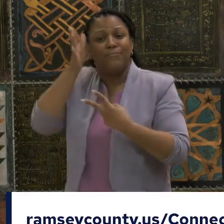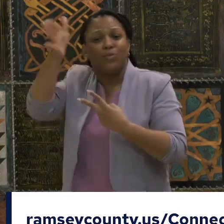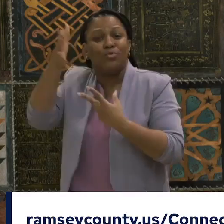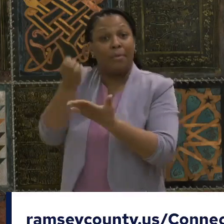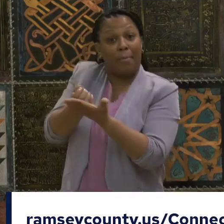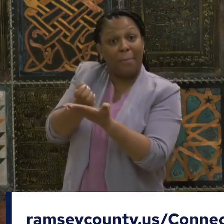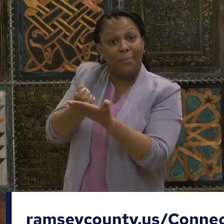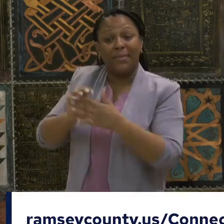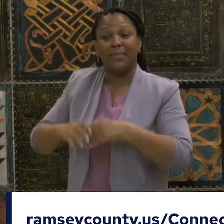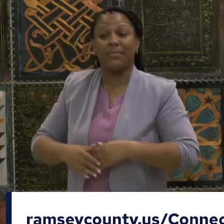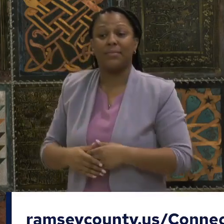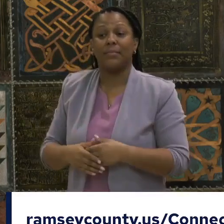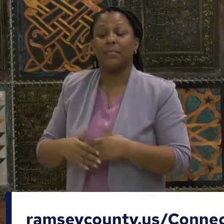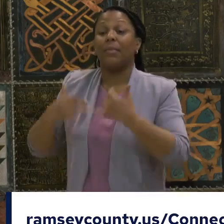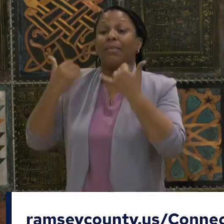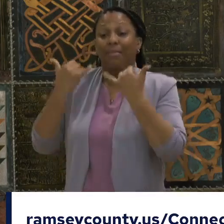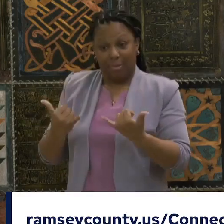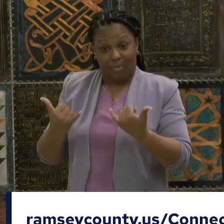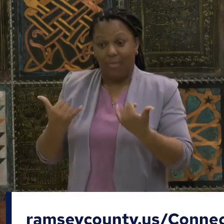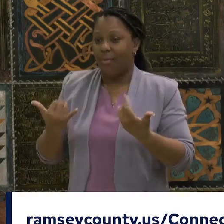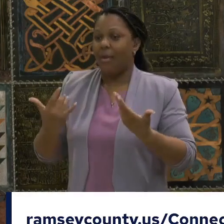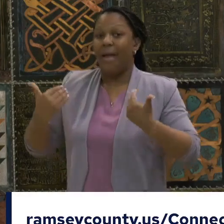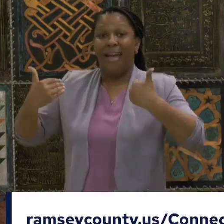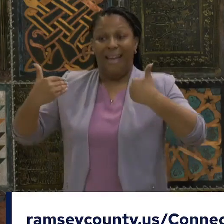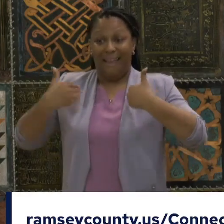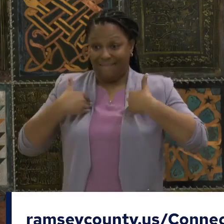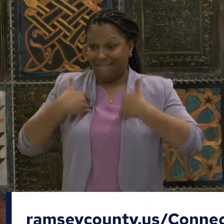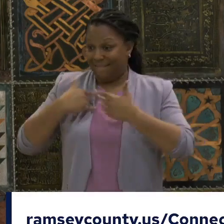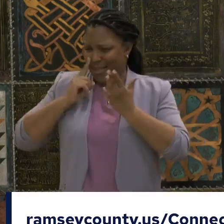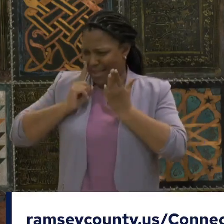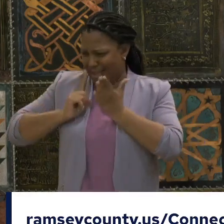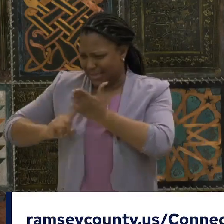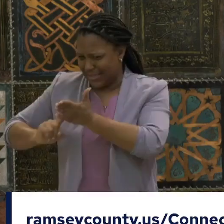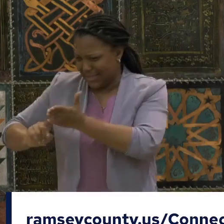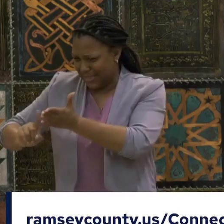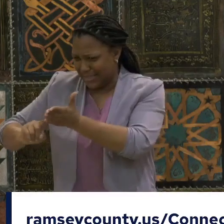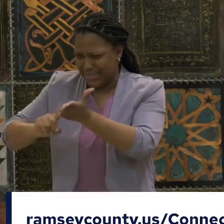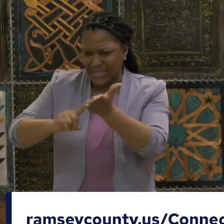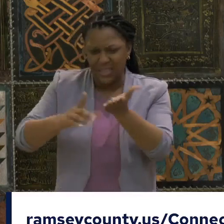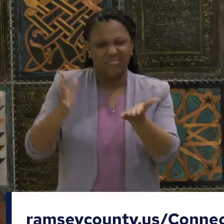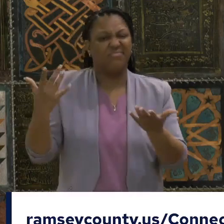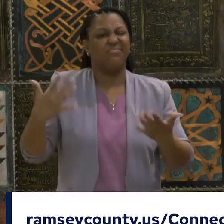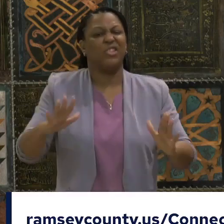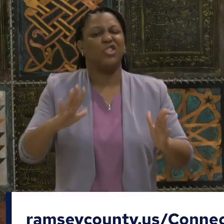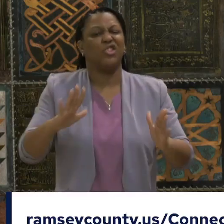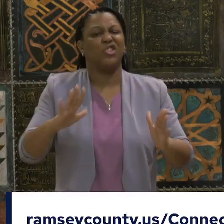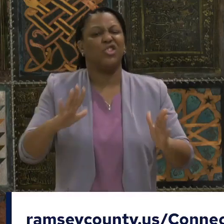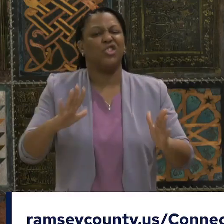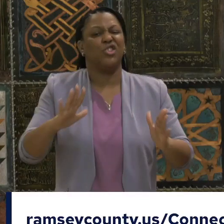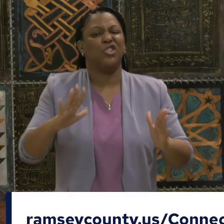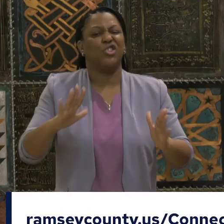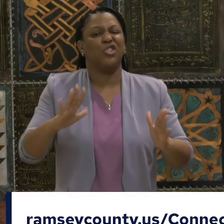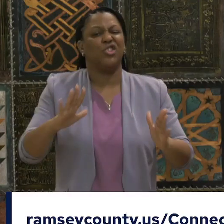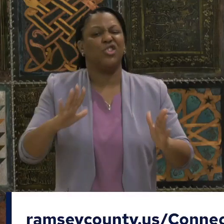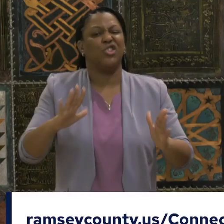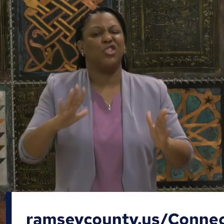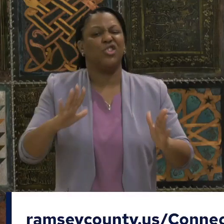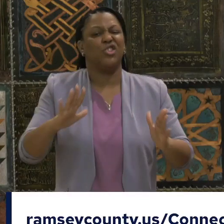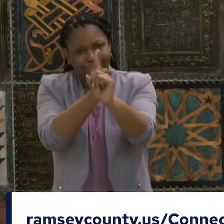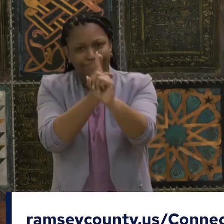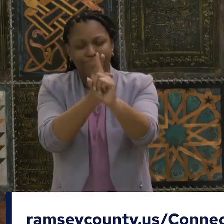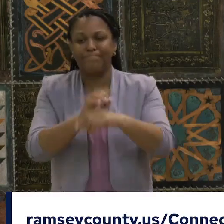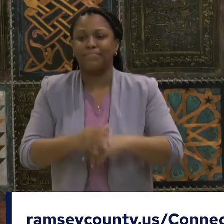shared strategies to move towards solutions, our results come as Minnesota is preparing to create its first digital